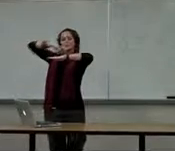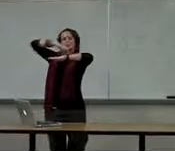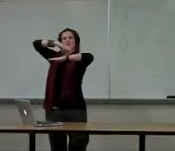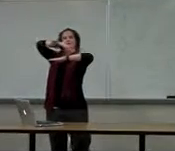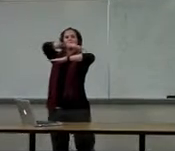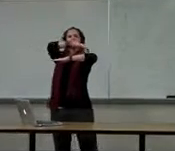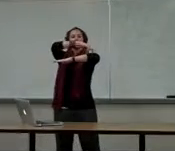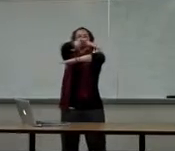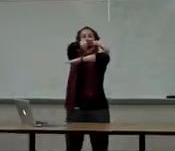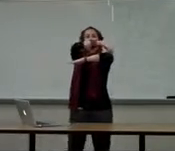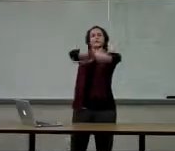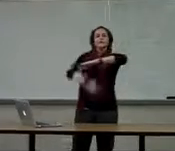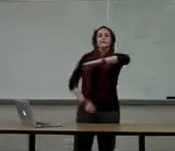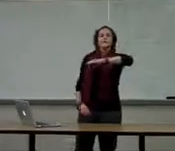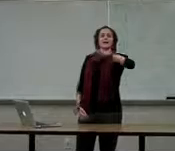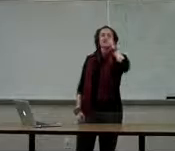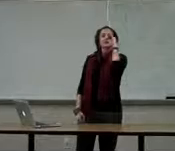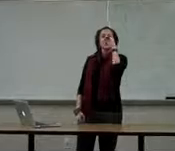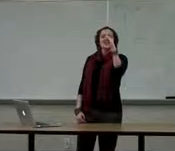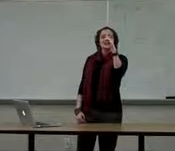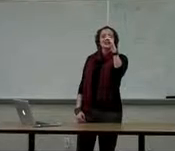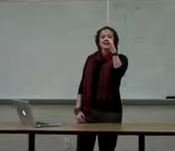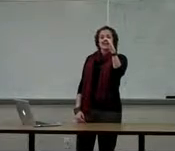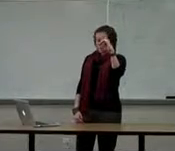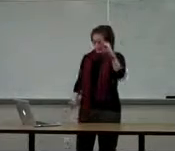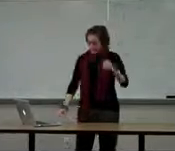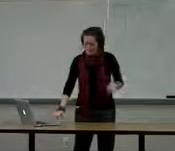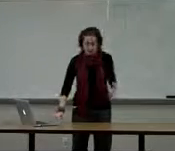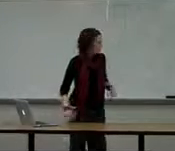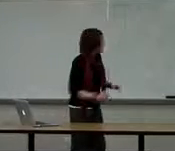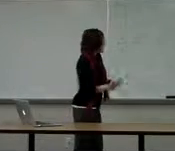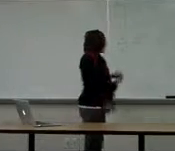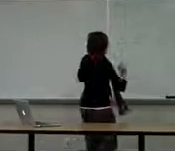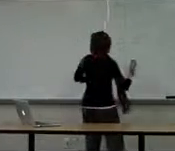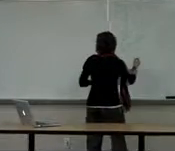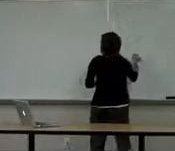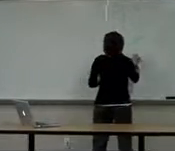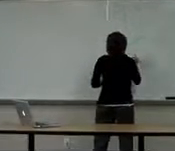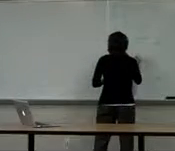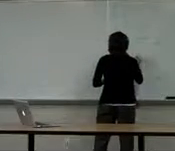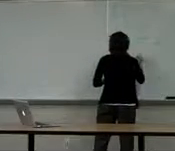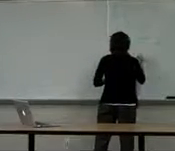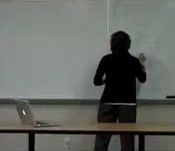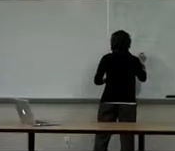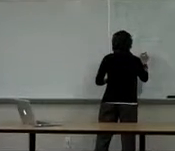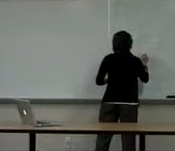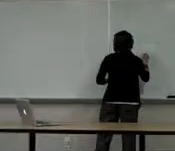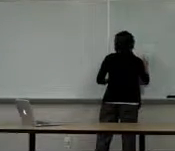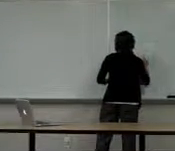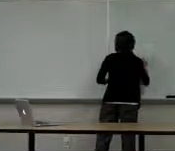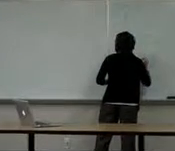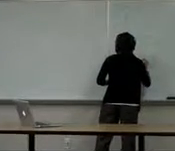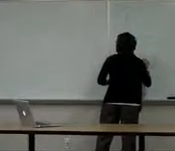walks to the right, on a straight line, the slope is zero. Okay, so we call this a zero slope.